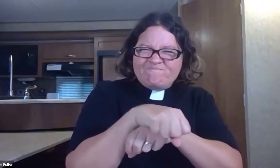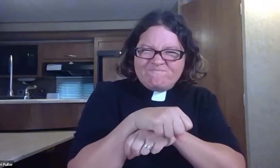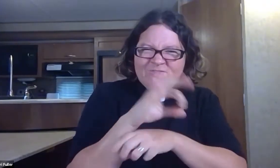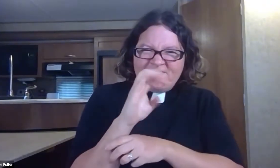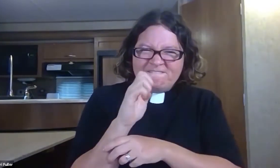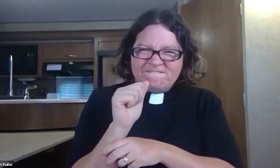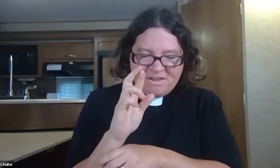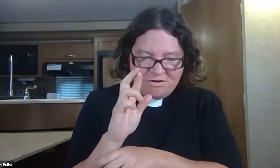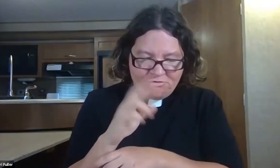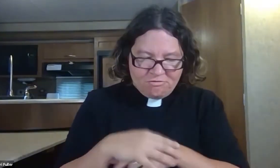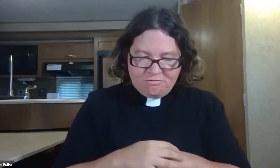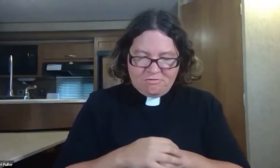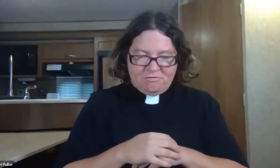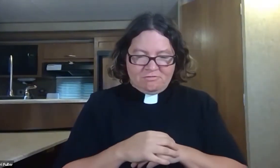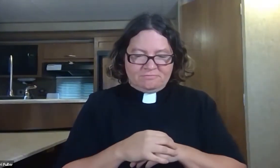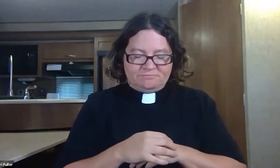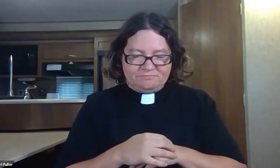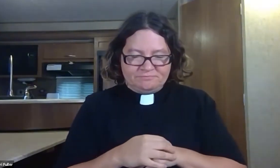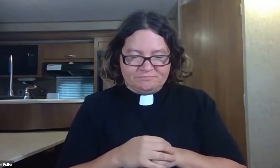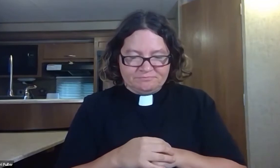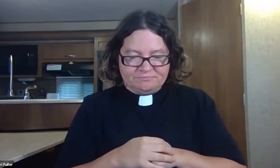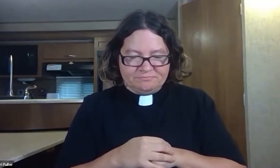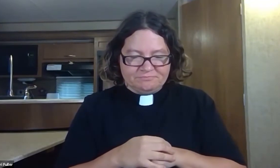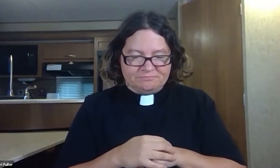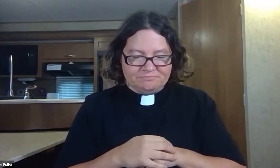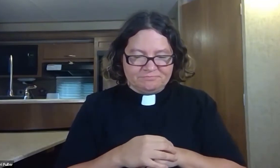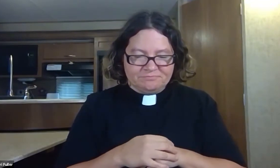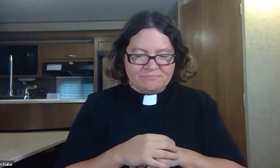whole time and we're able to overcome the fear that we feel